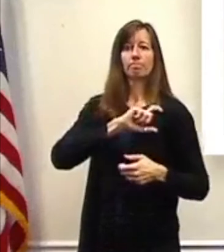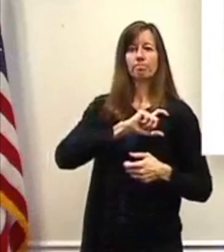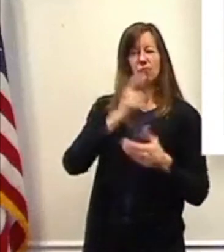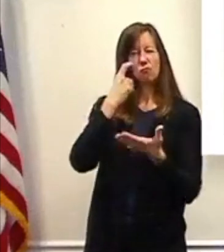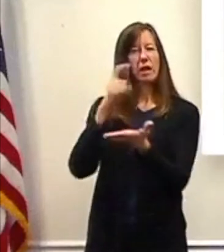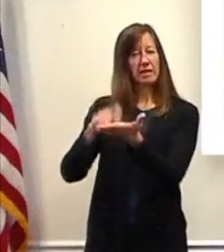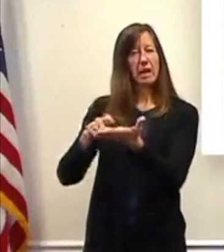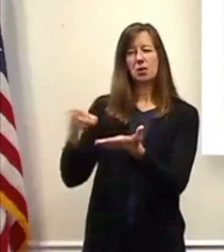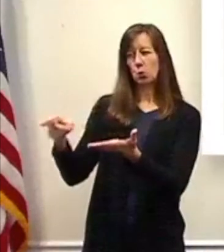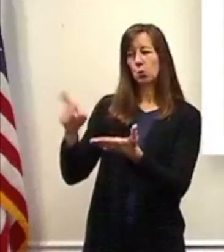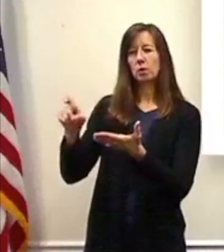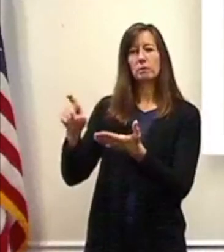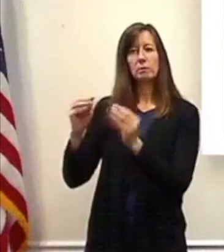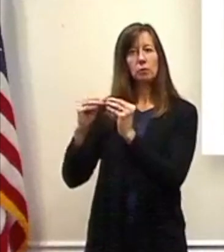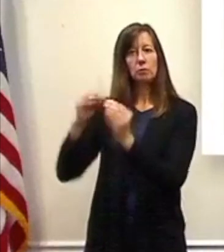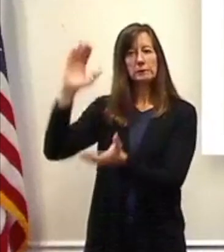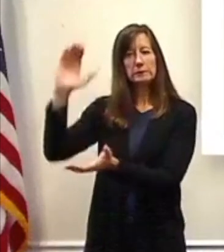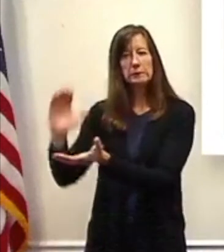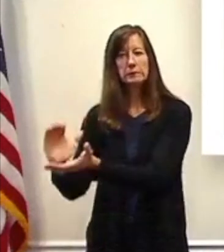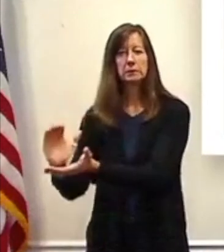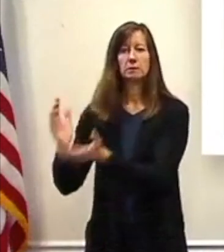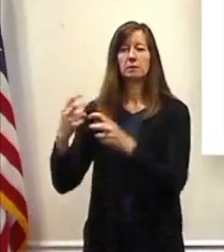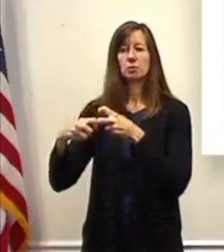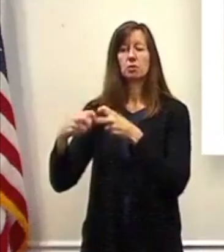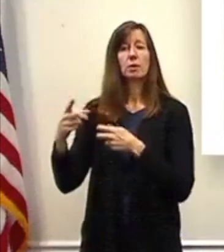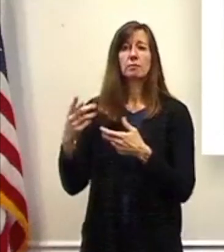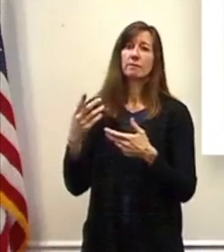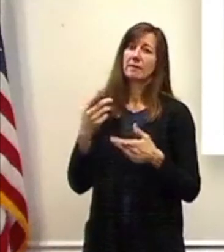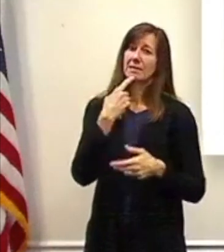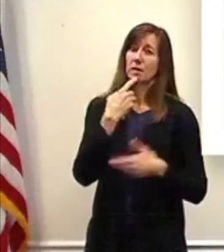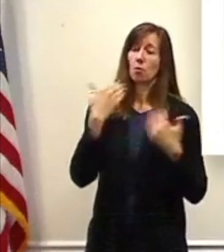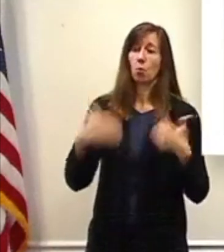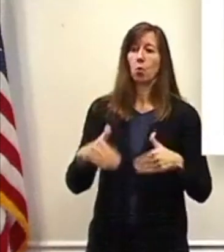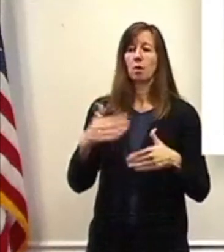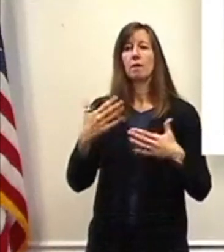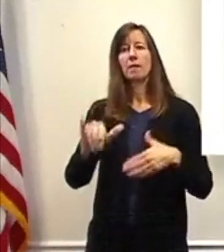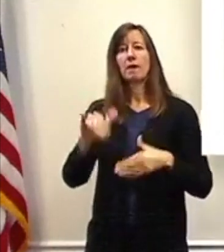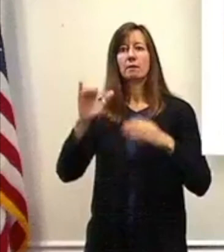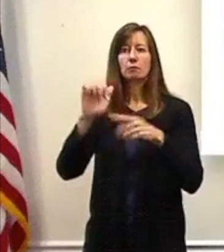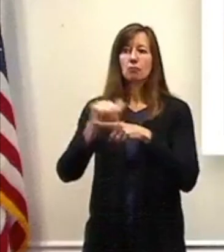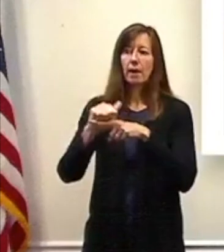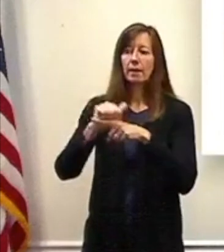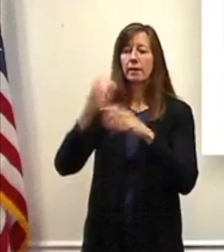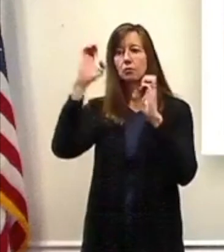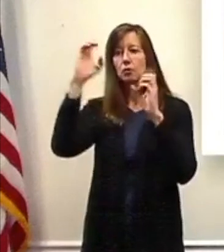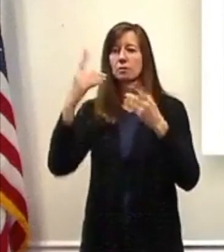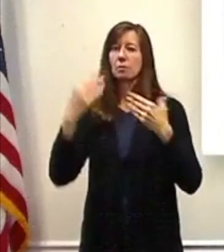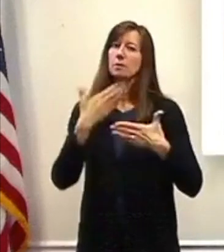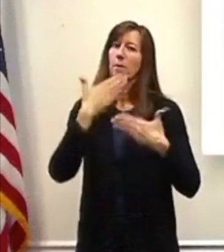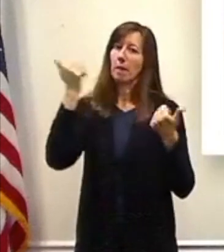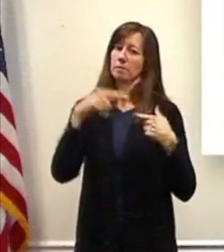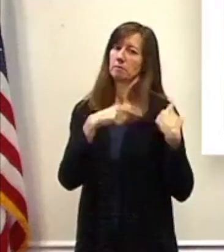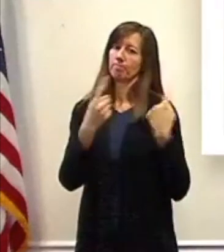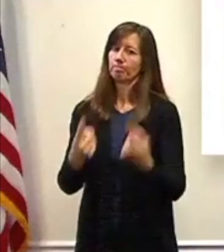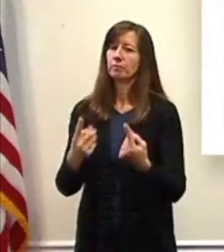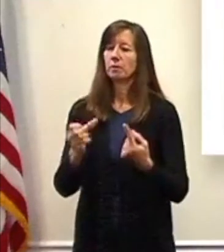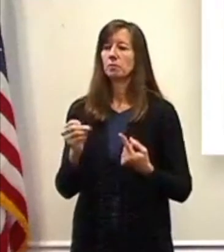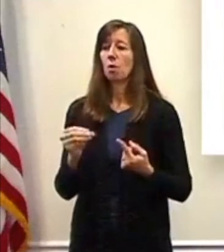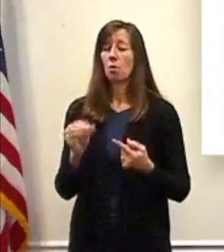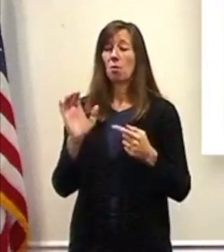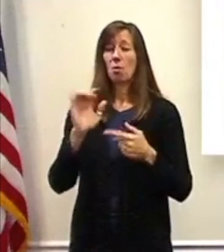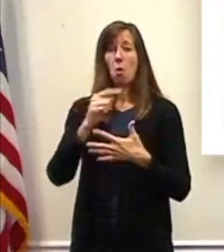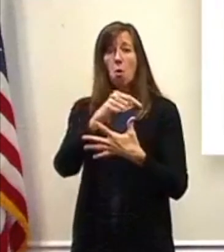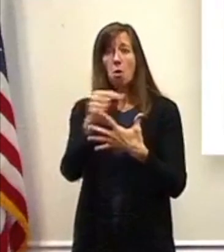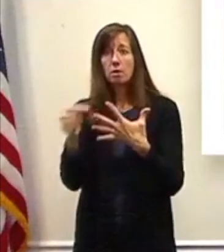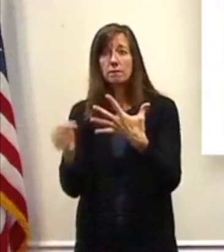this and have said it's among the best pieces of education and training they've ever received. All of this is meant to focus effectively